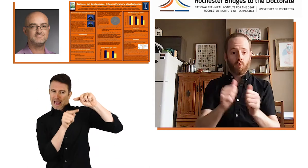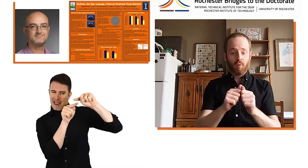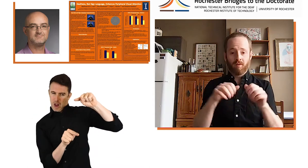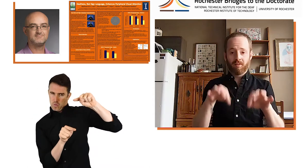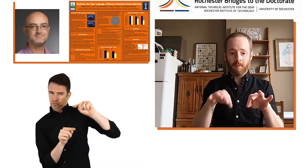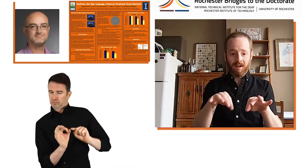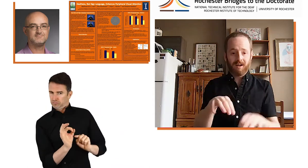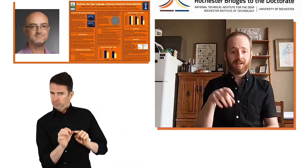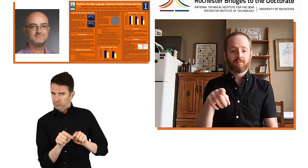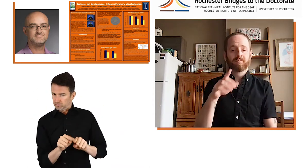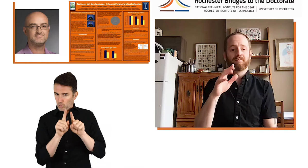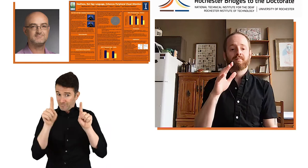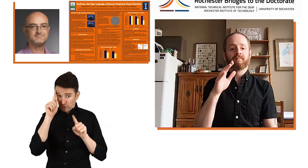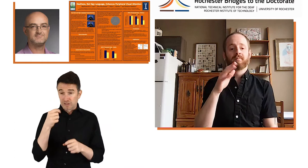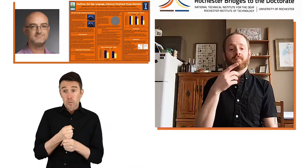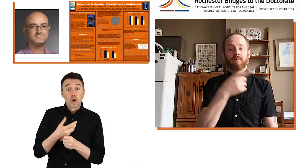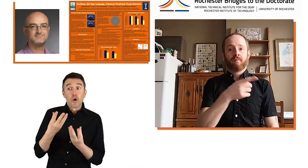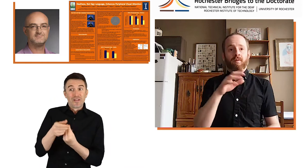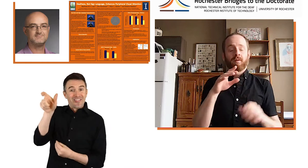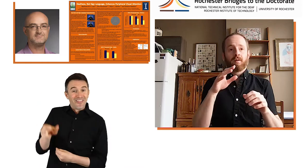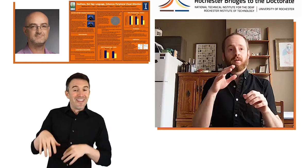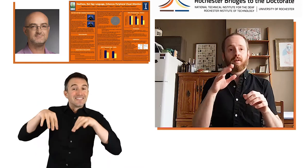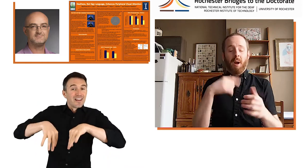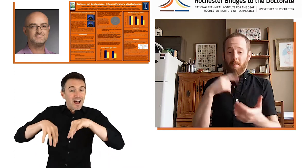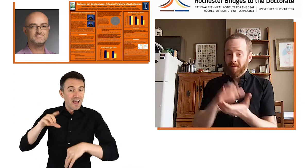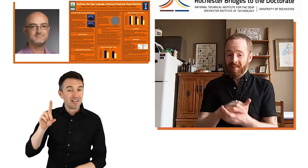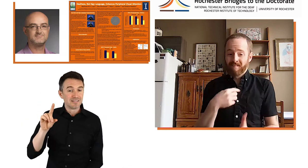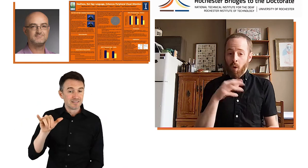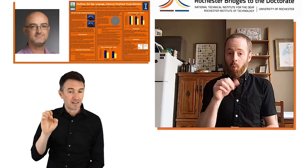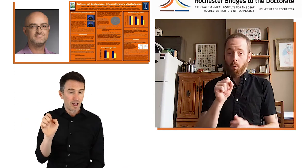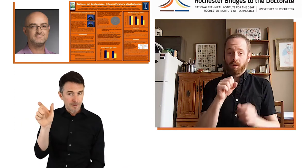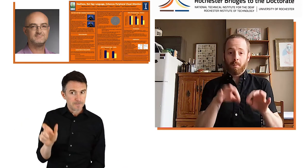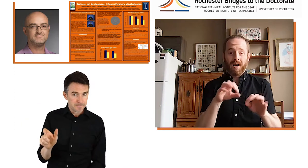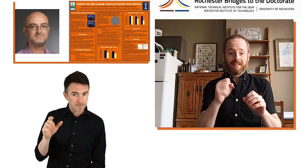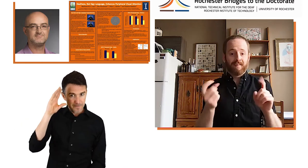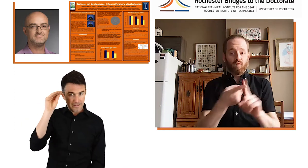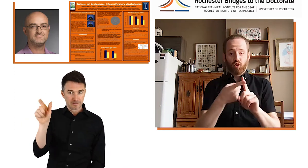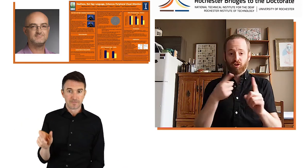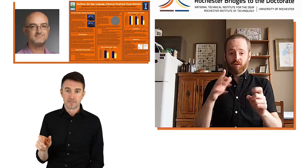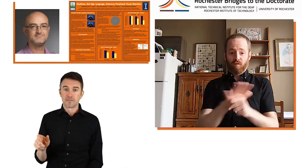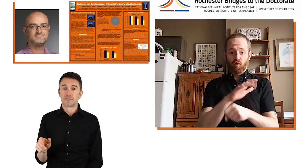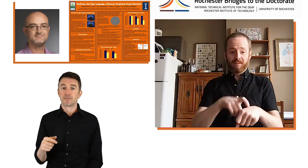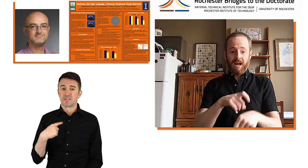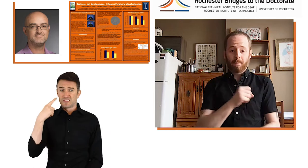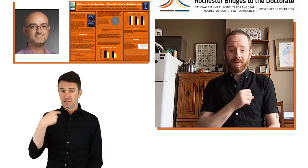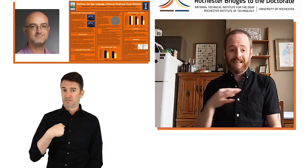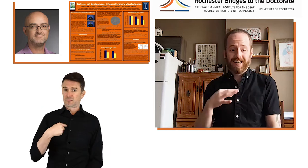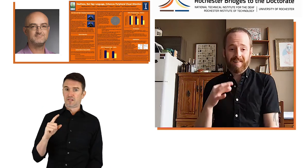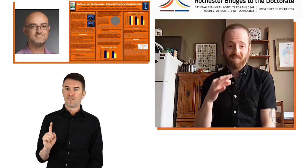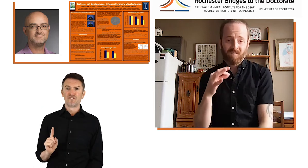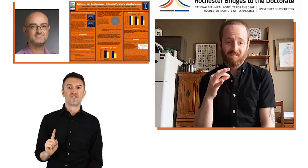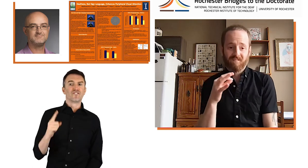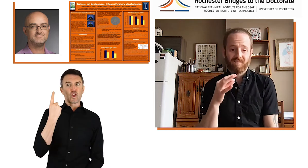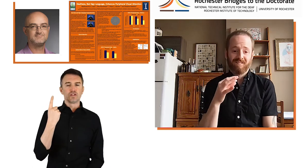And I started working with Matt Dye in his lab there. I believe I was Matt's